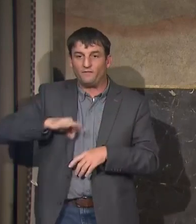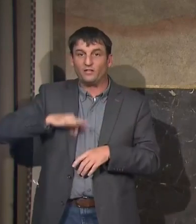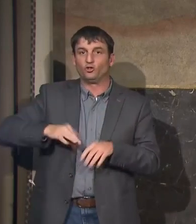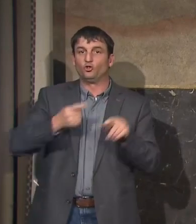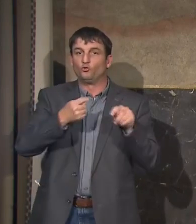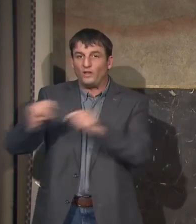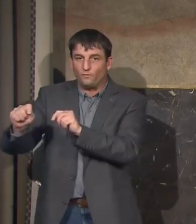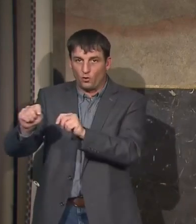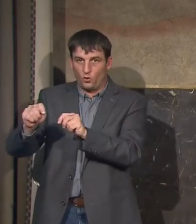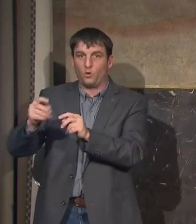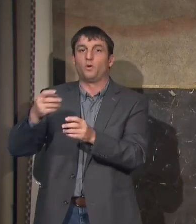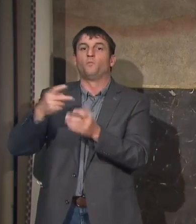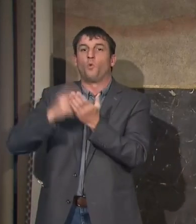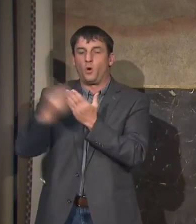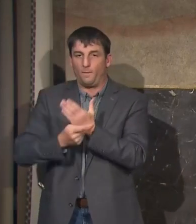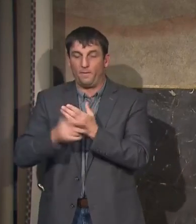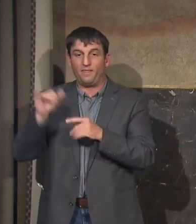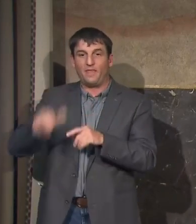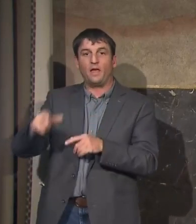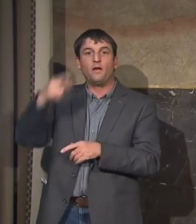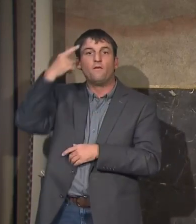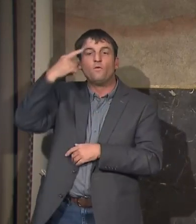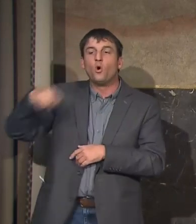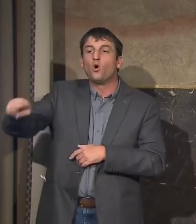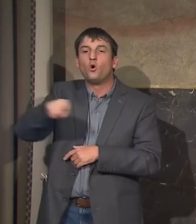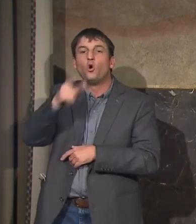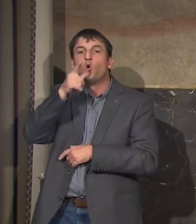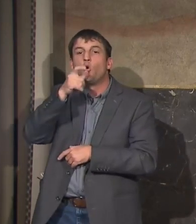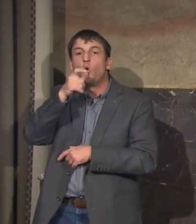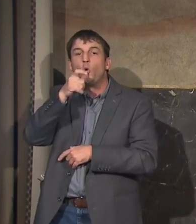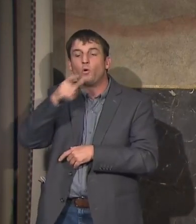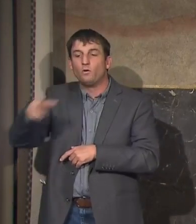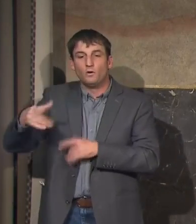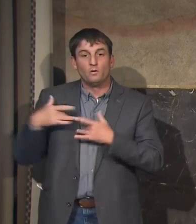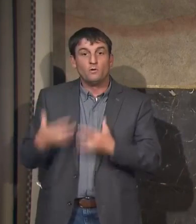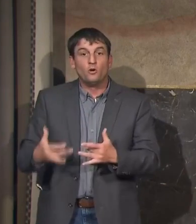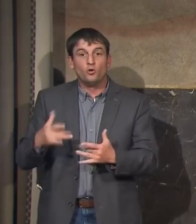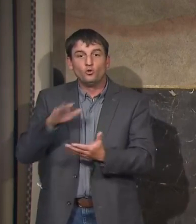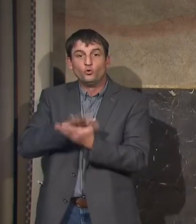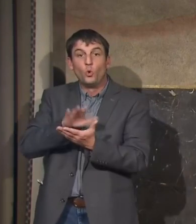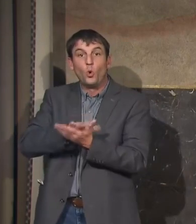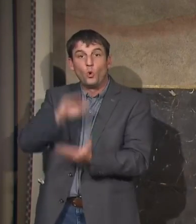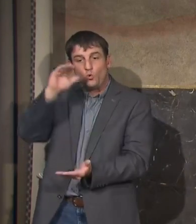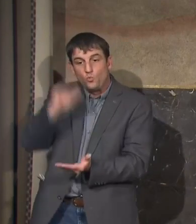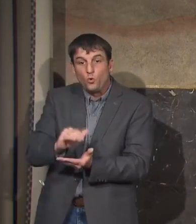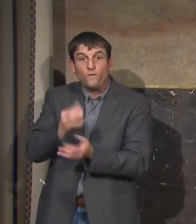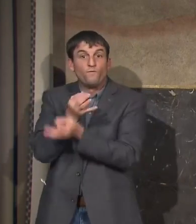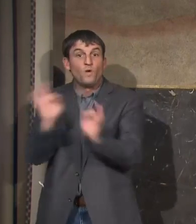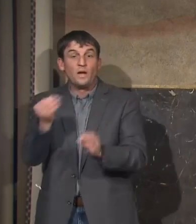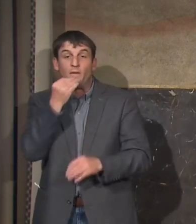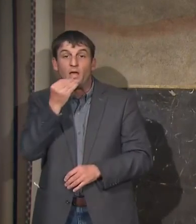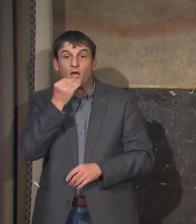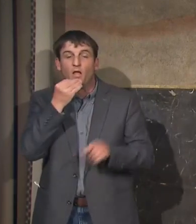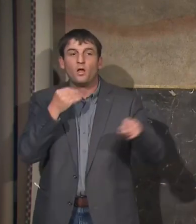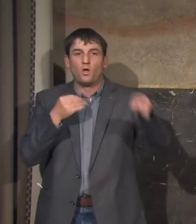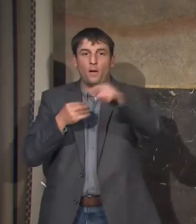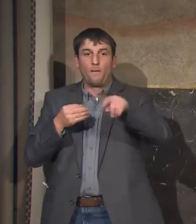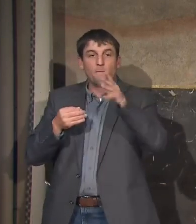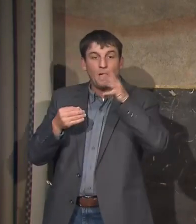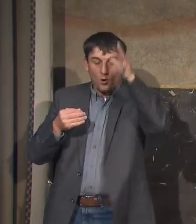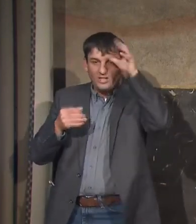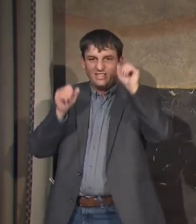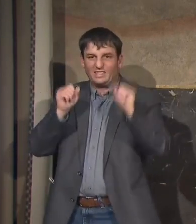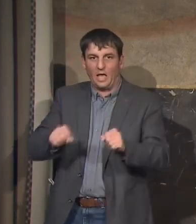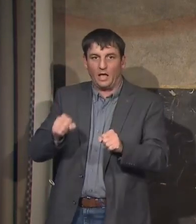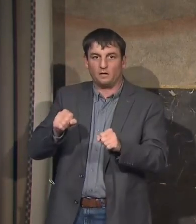receive free or reduced price school meals. So parents will be able to apply beginning on Monday that's this coming Monday May the